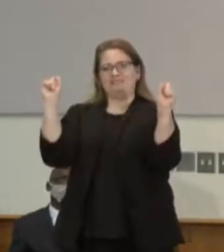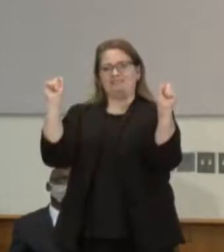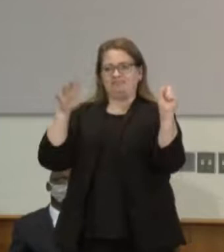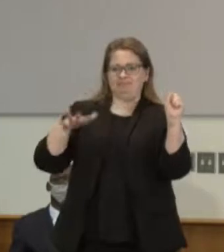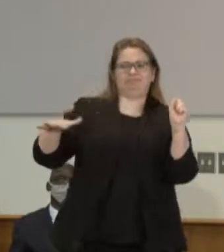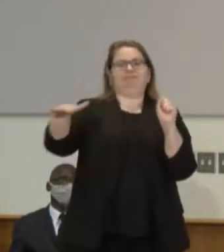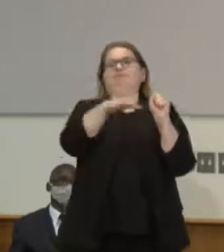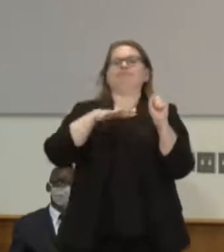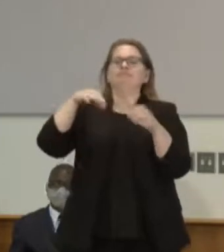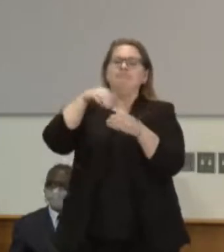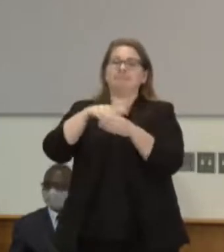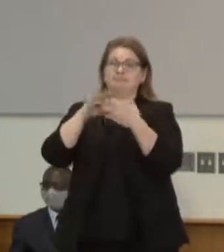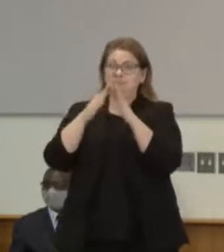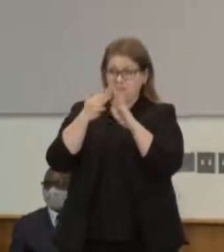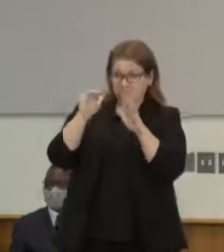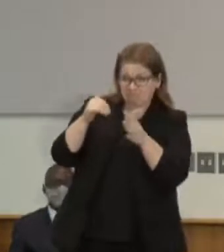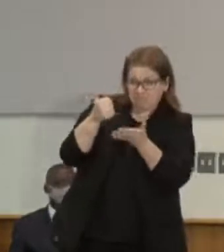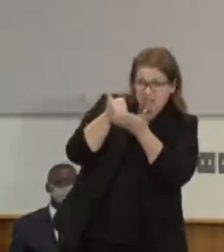I hope that was helpful.